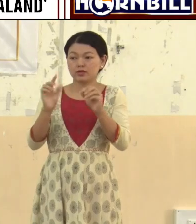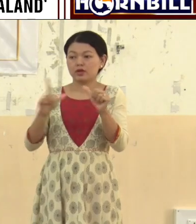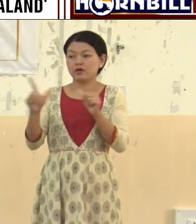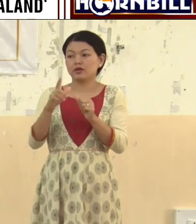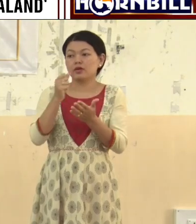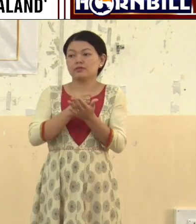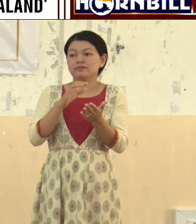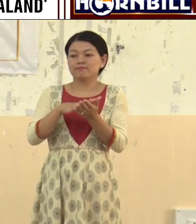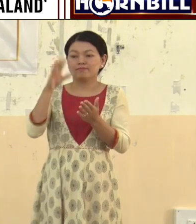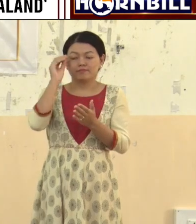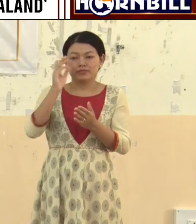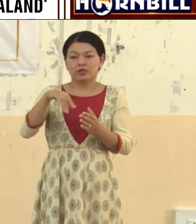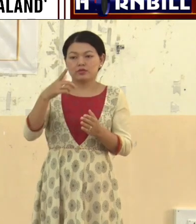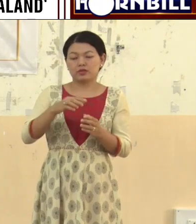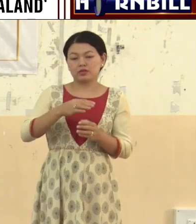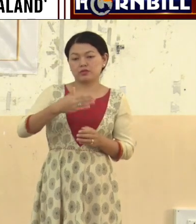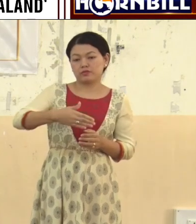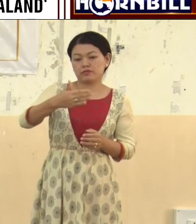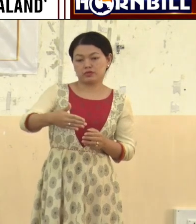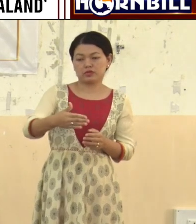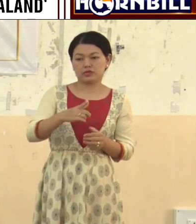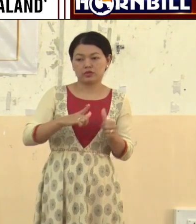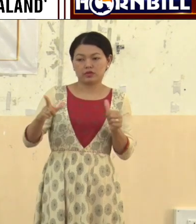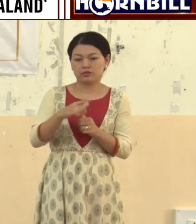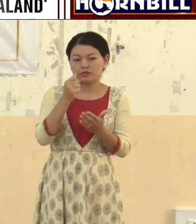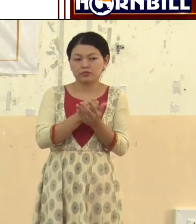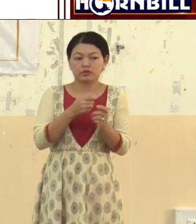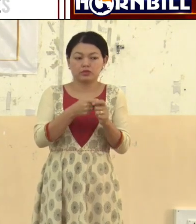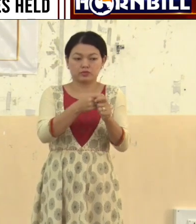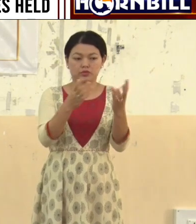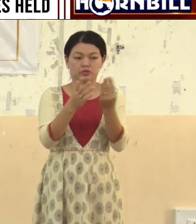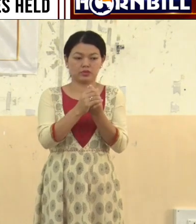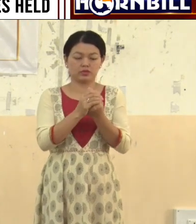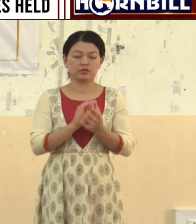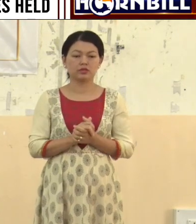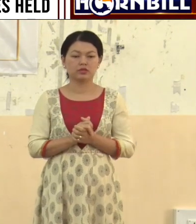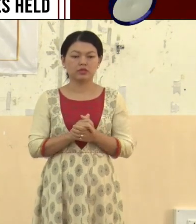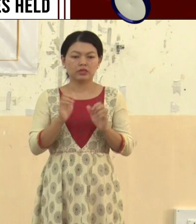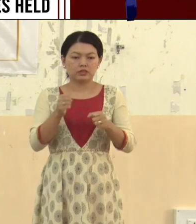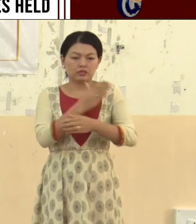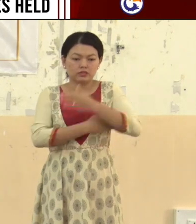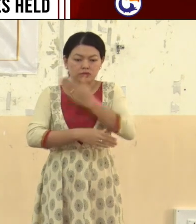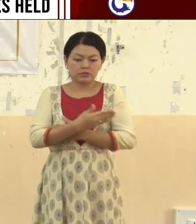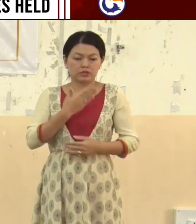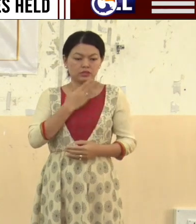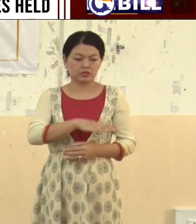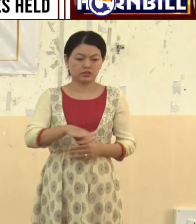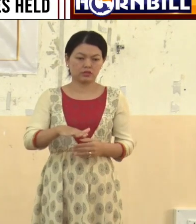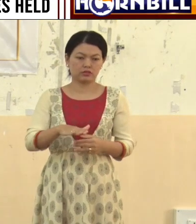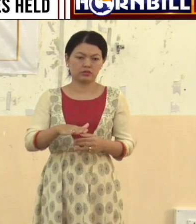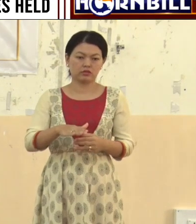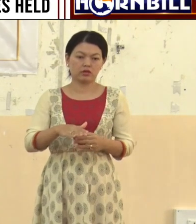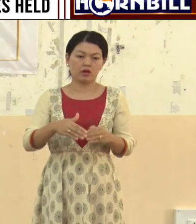Children with Disabilities are one of the most marginalized